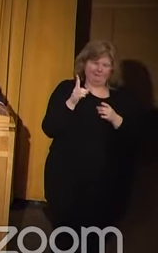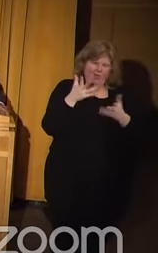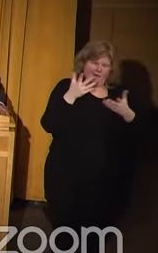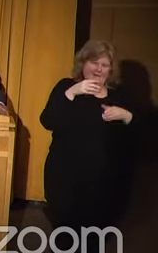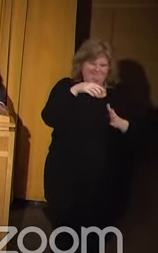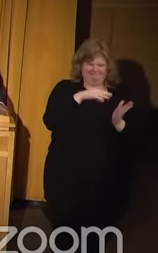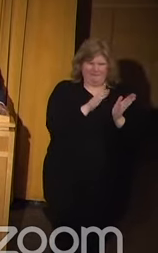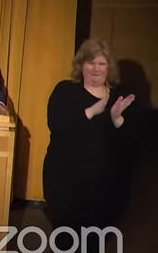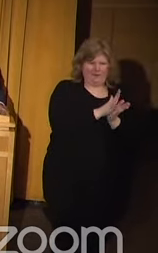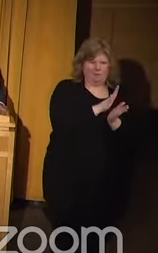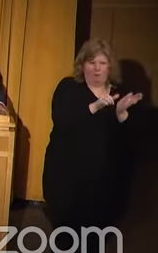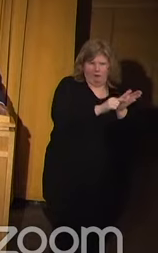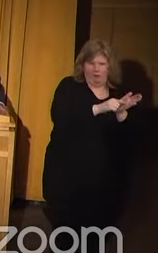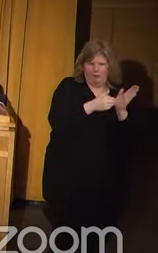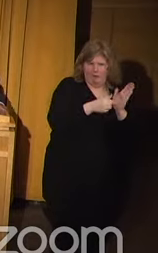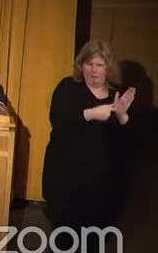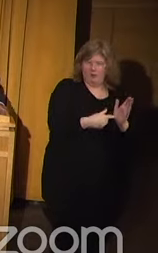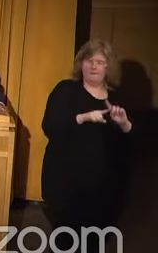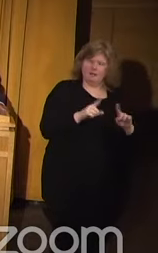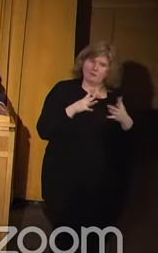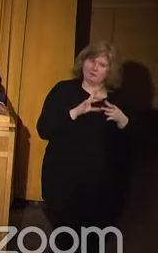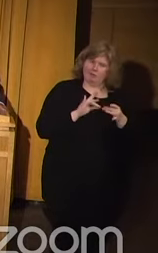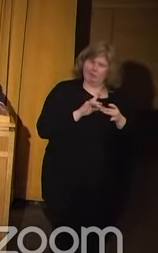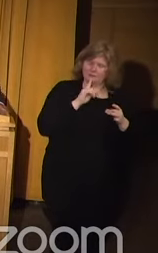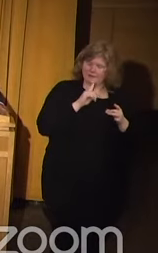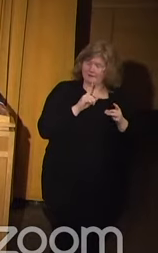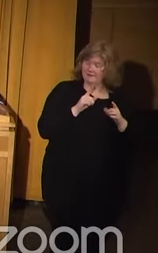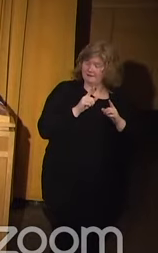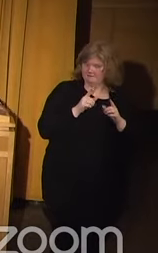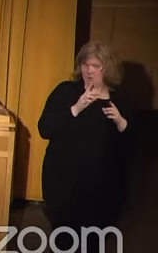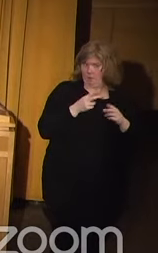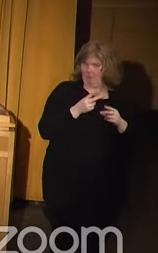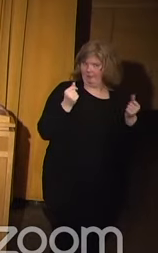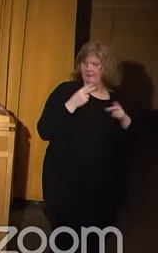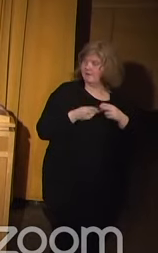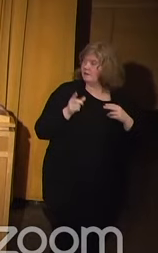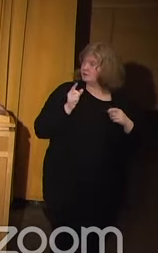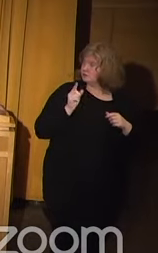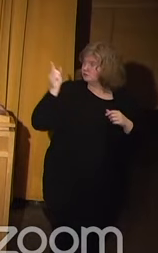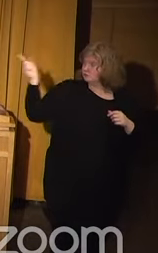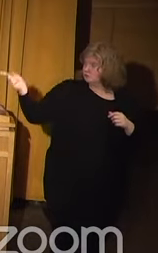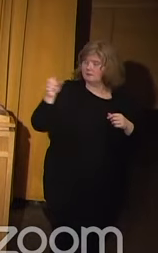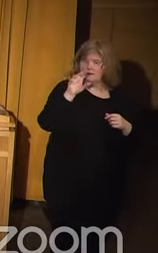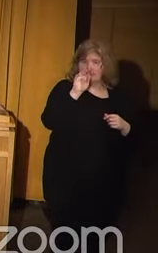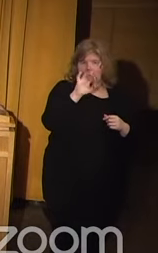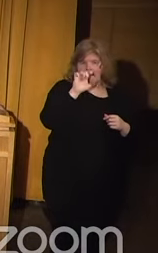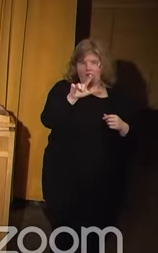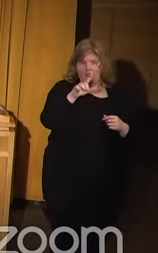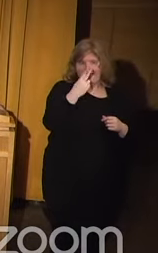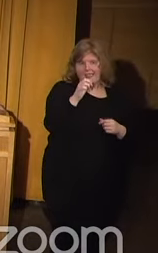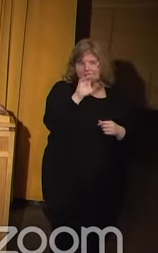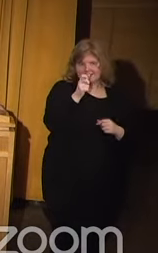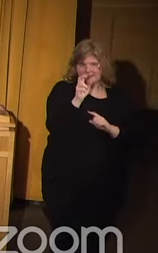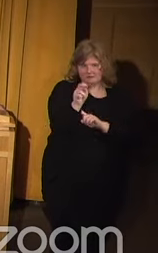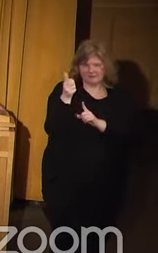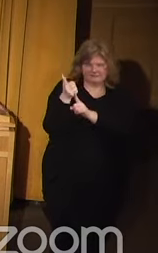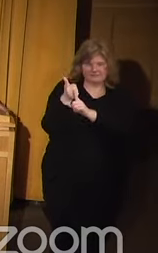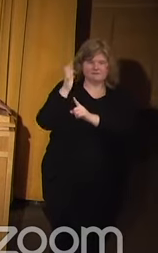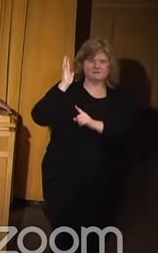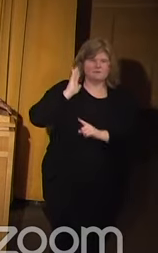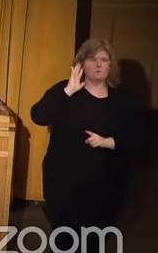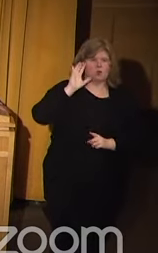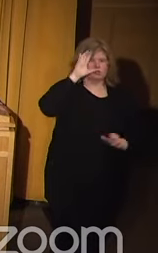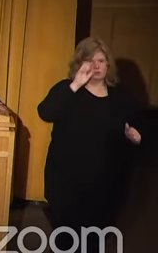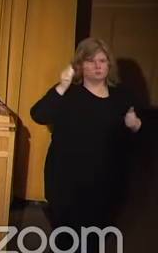focus on that, but I just want to talk about each of them. So sitting at the far end of the table is Michael Harrison. Michael Harrison is the former